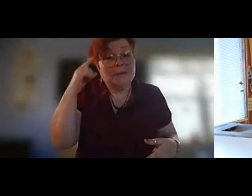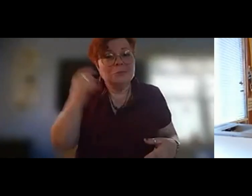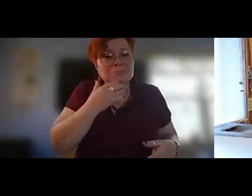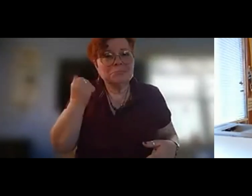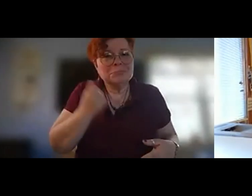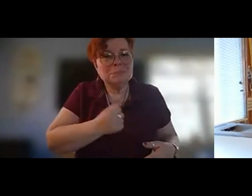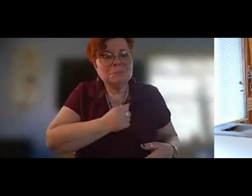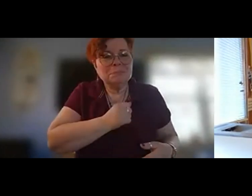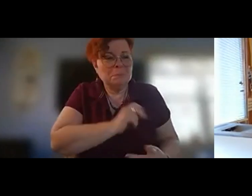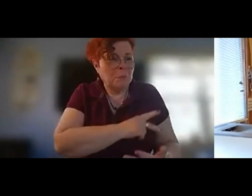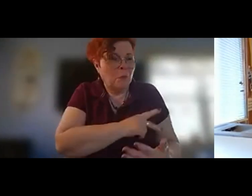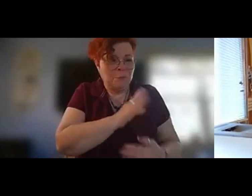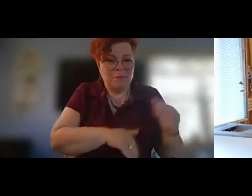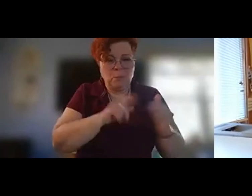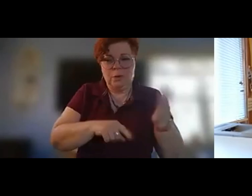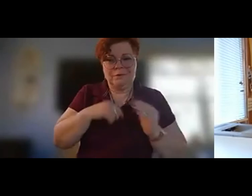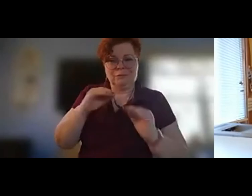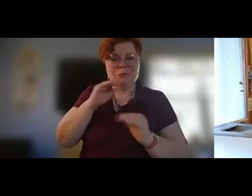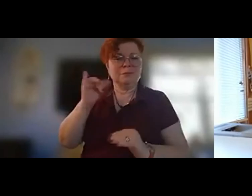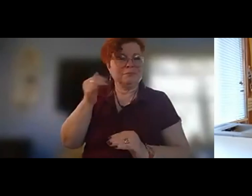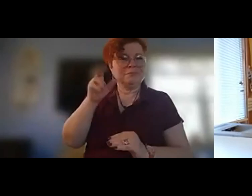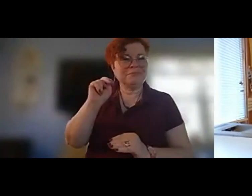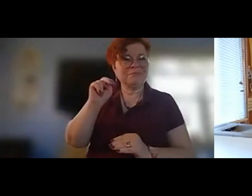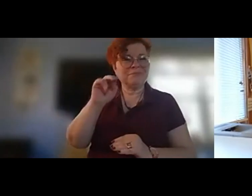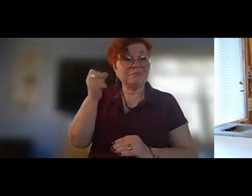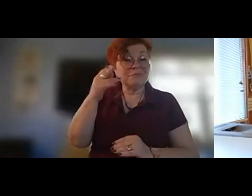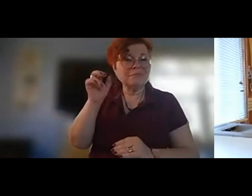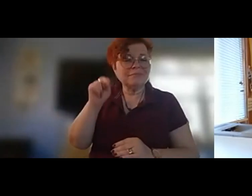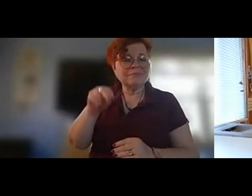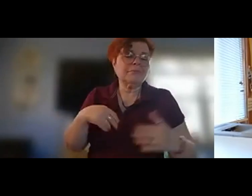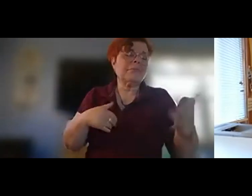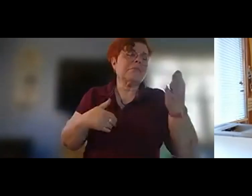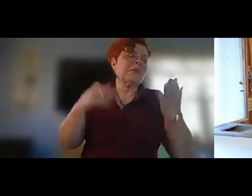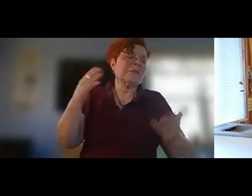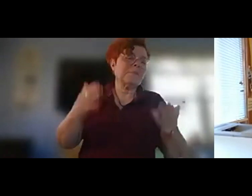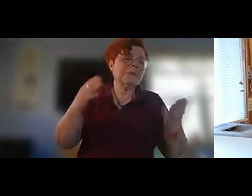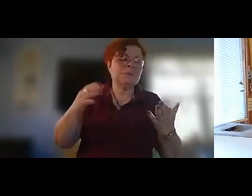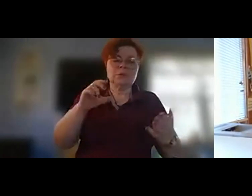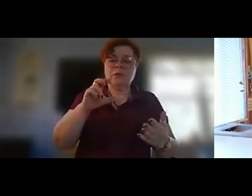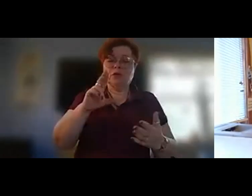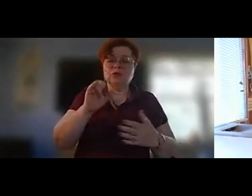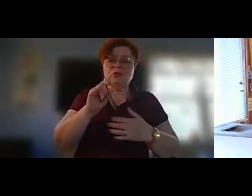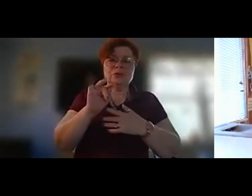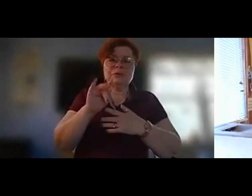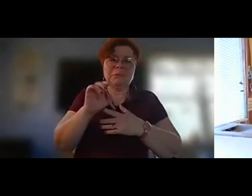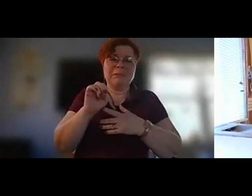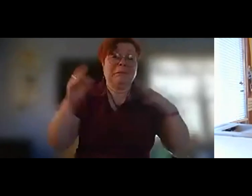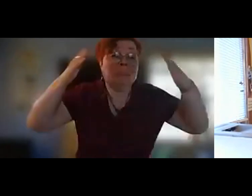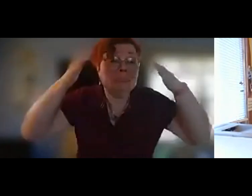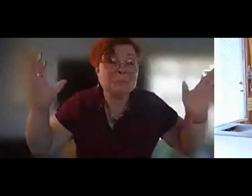than the one that i wrote for gene um maybe it was the crucible effect anyway the poem is called new year new